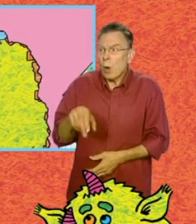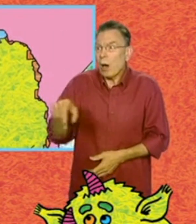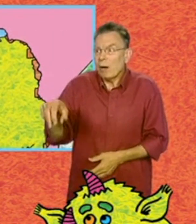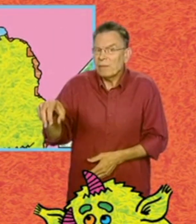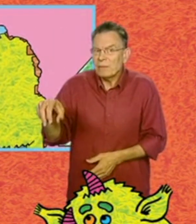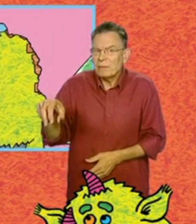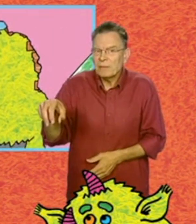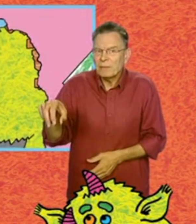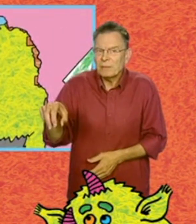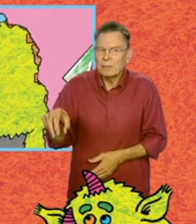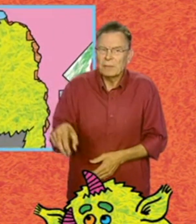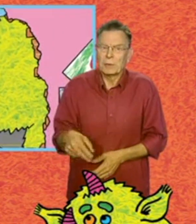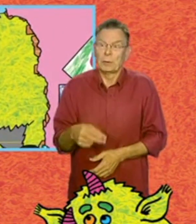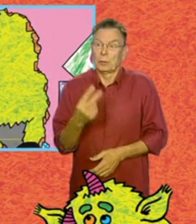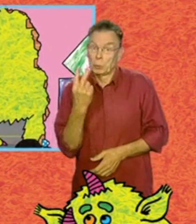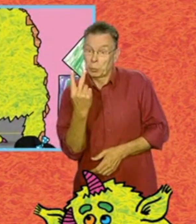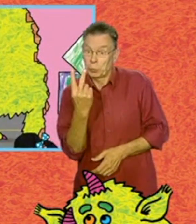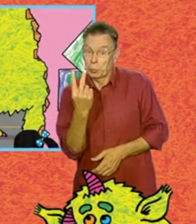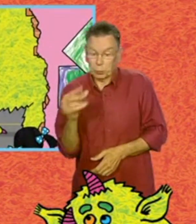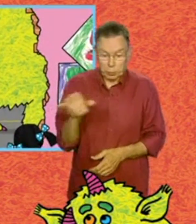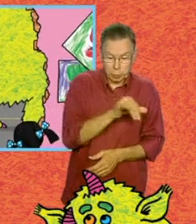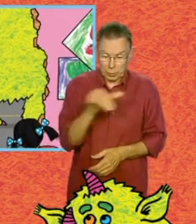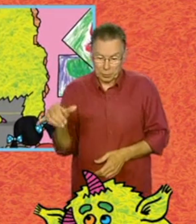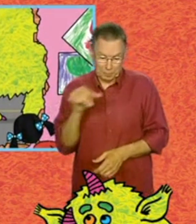it walks off, there are two possibilities.